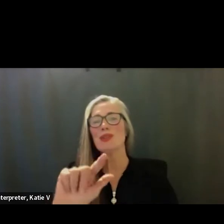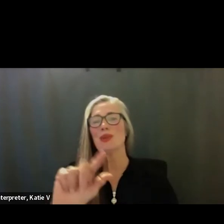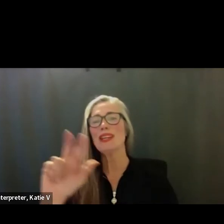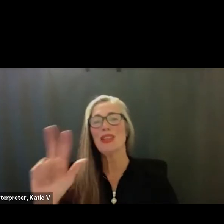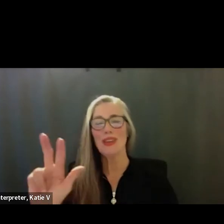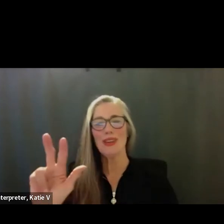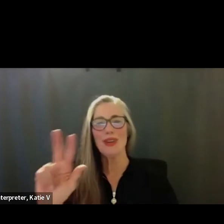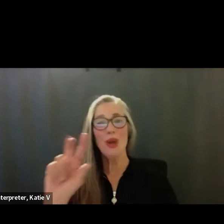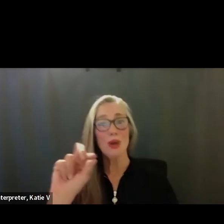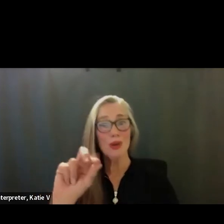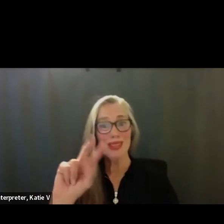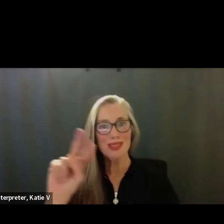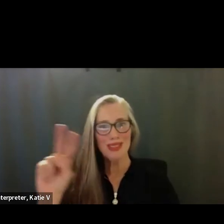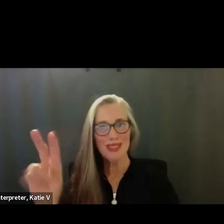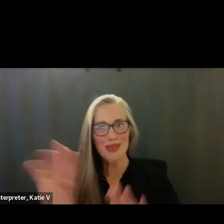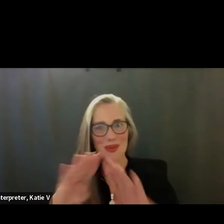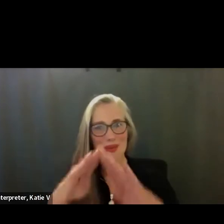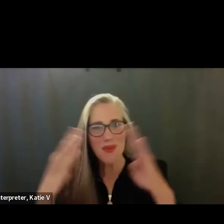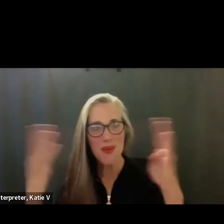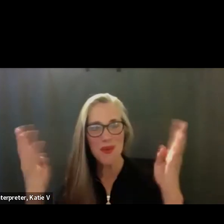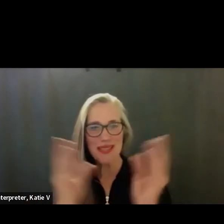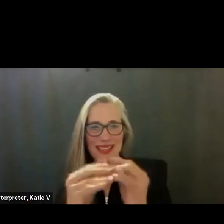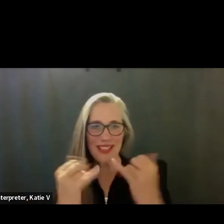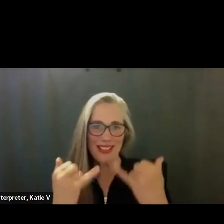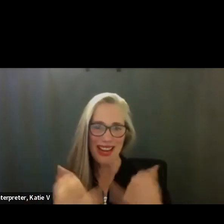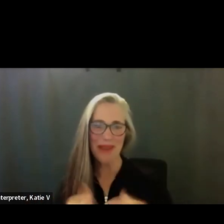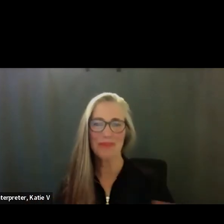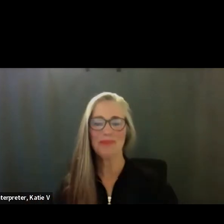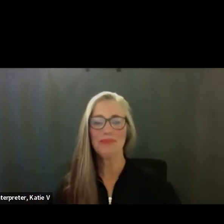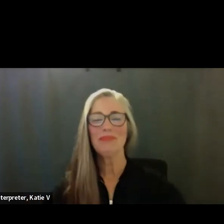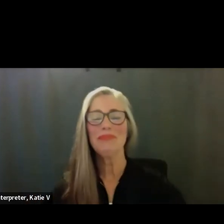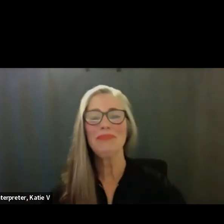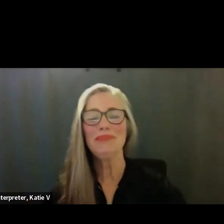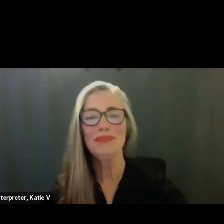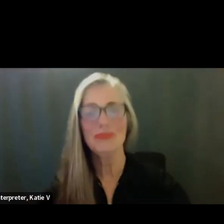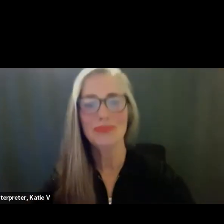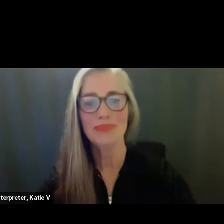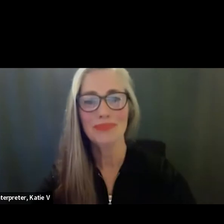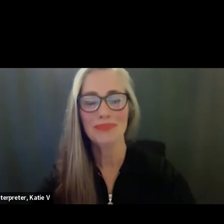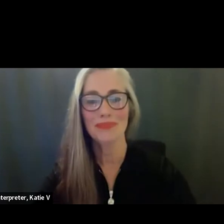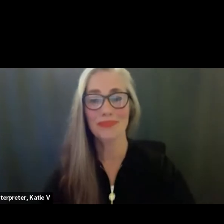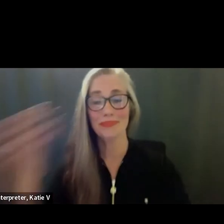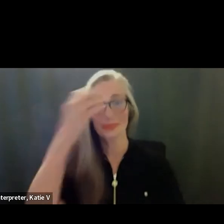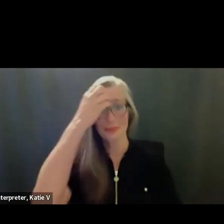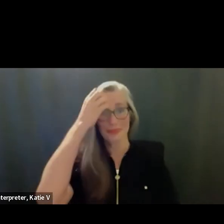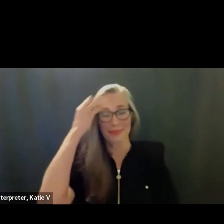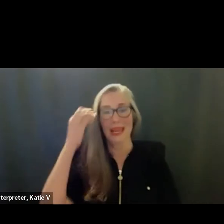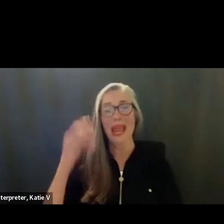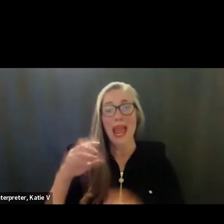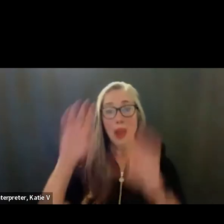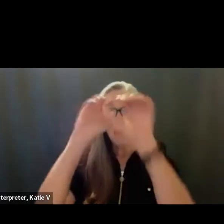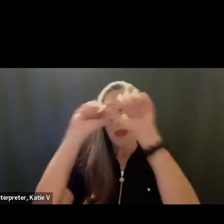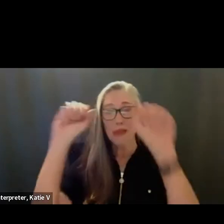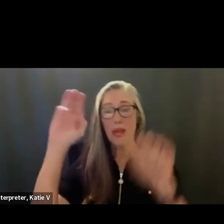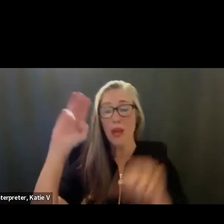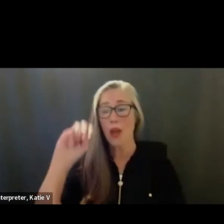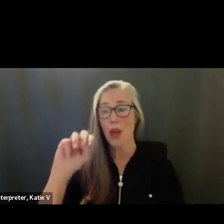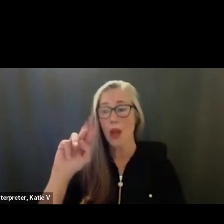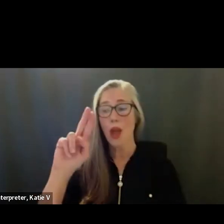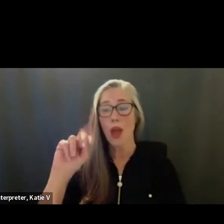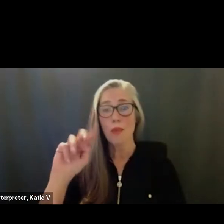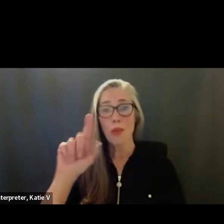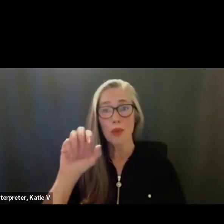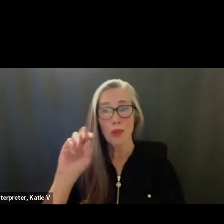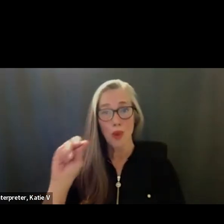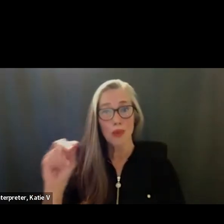back in open session. I also want to make a couple of notes that President Minoza will be participating shortly by